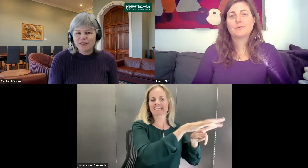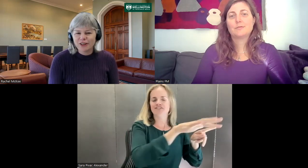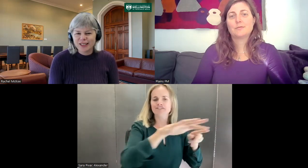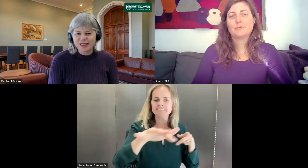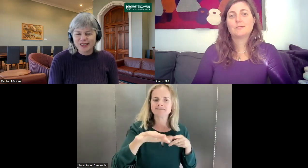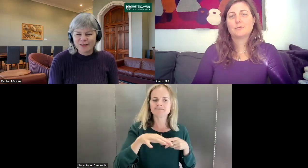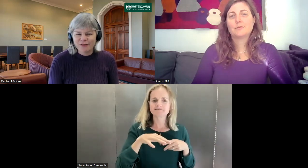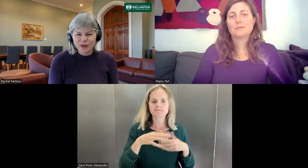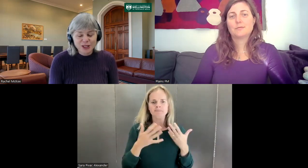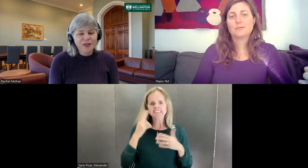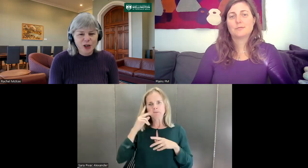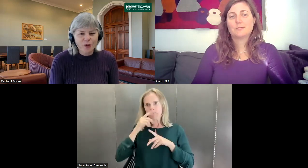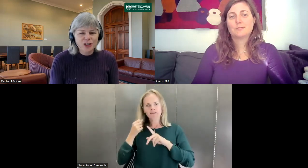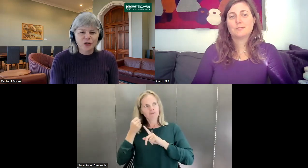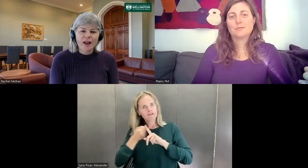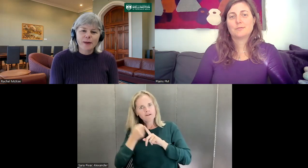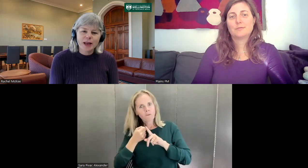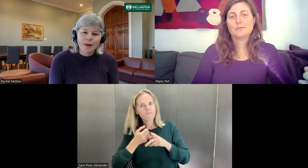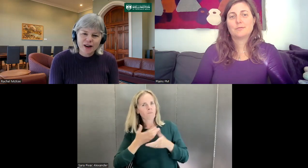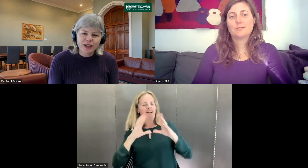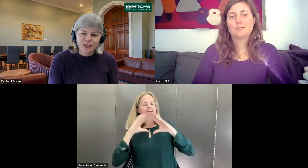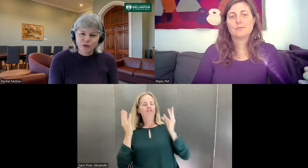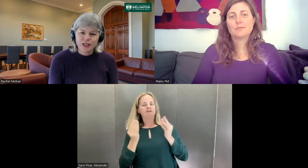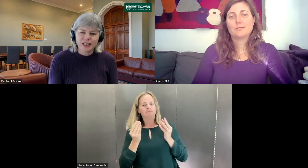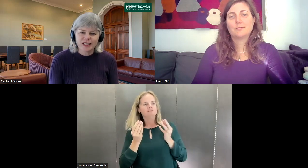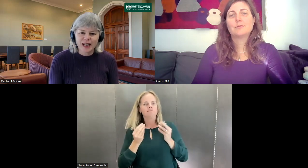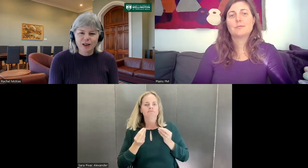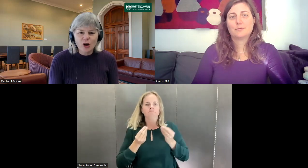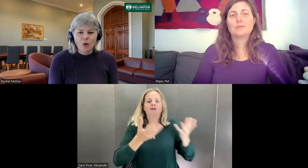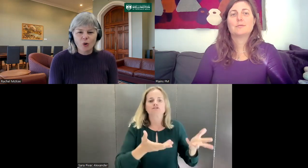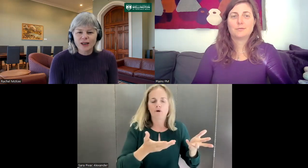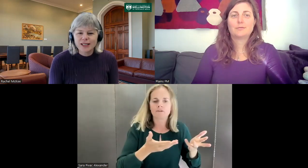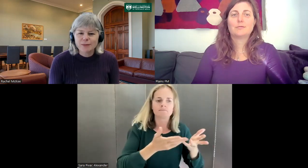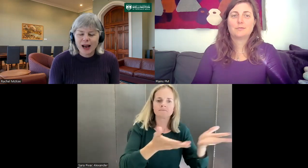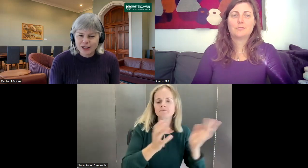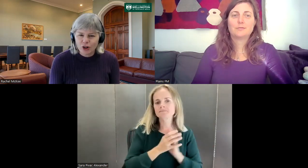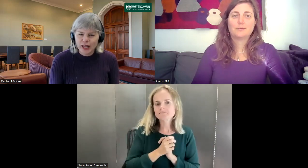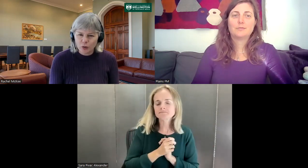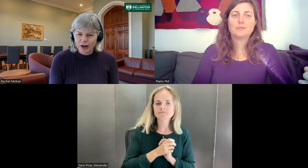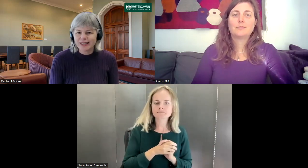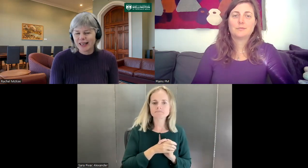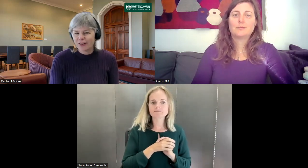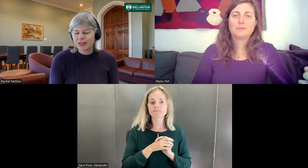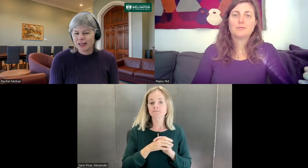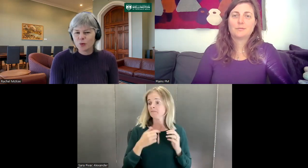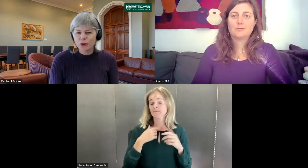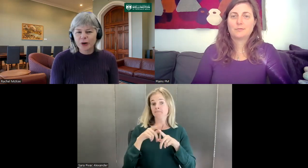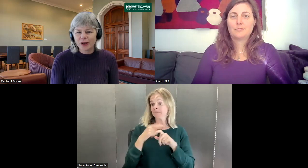various fields that they go into, and they become advocates for NZSL, or at least pass on that awareness to others that they're working with.